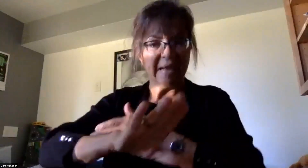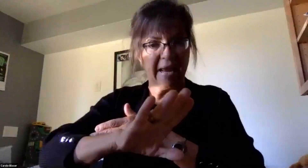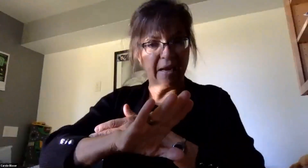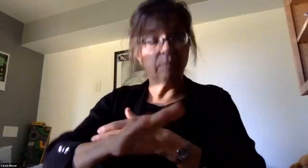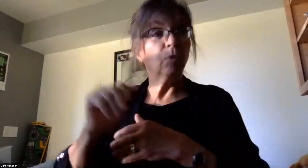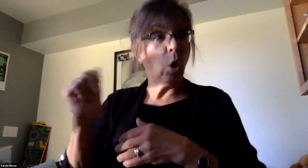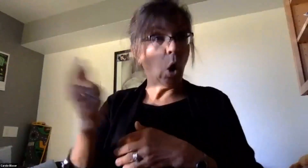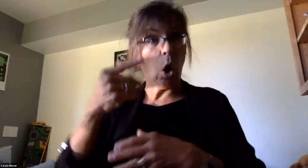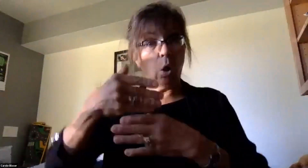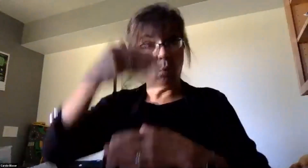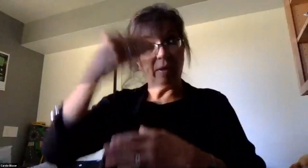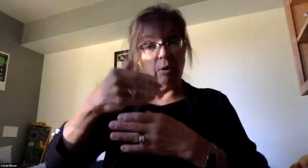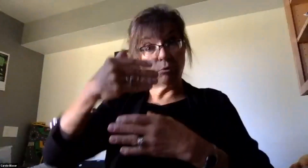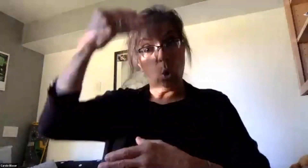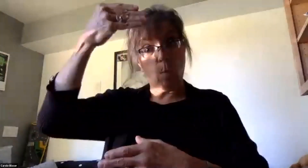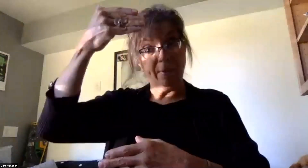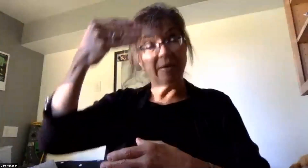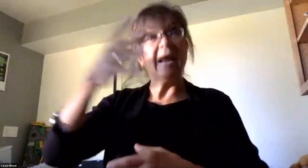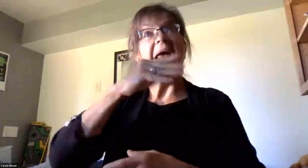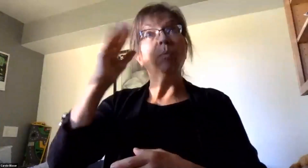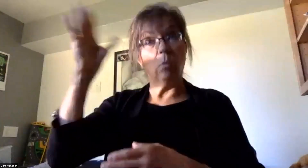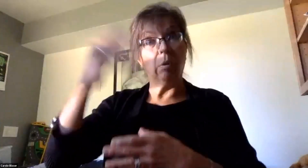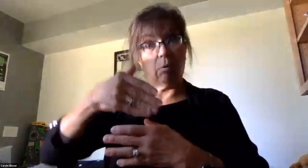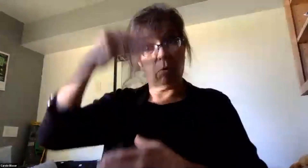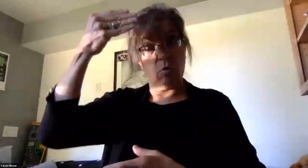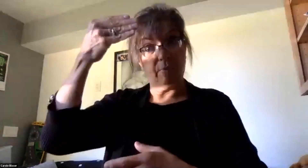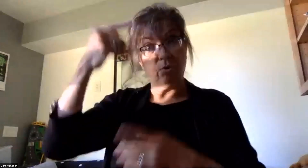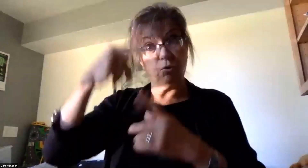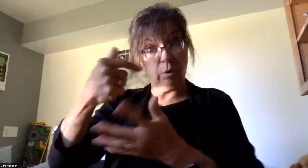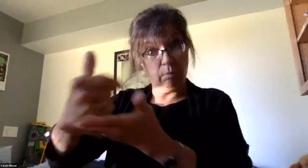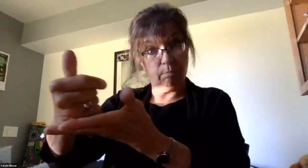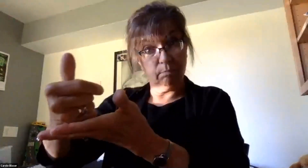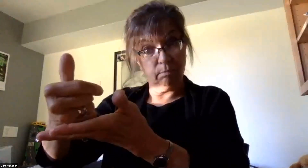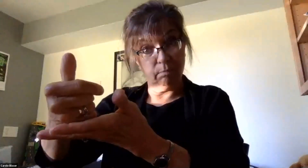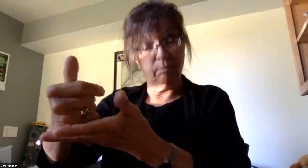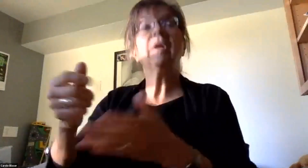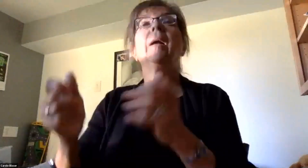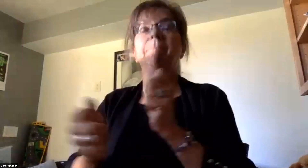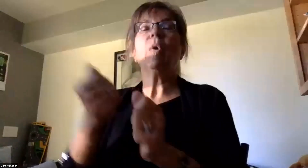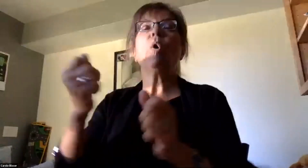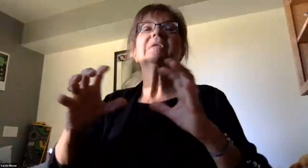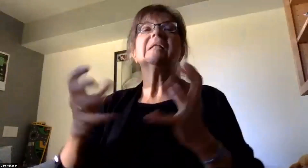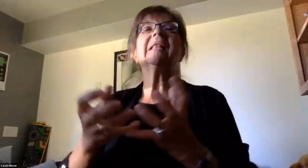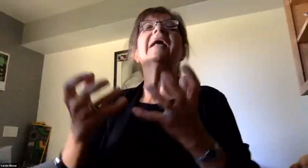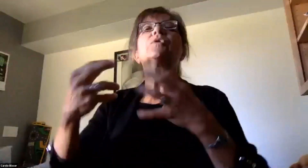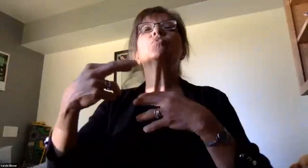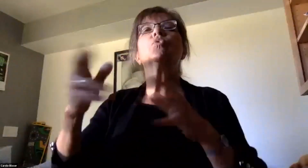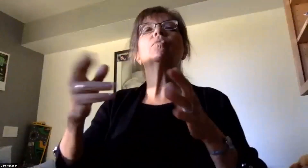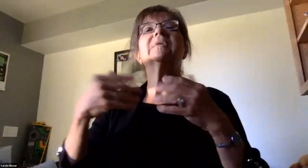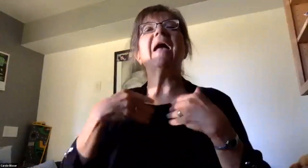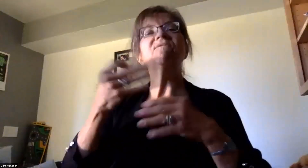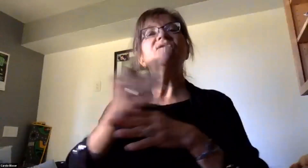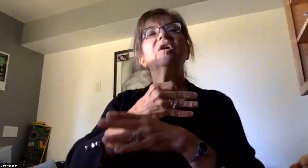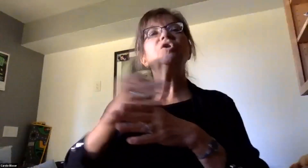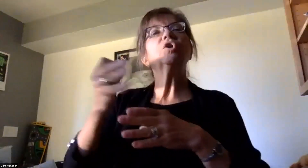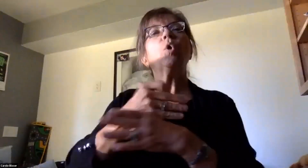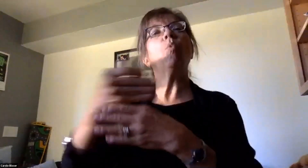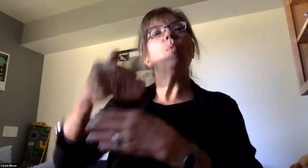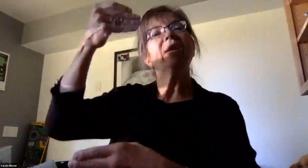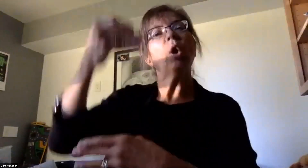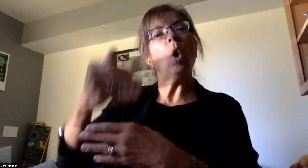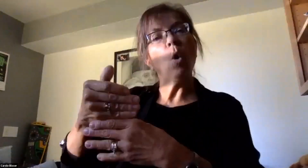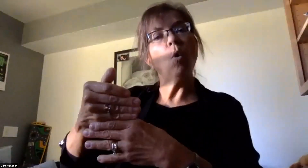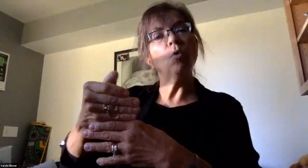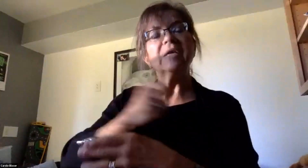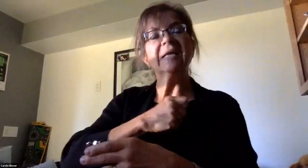open and will they be open to assist with ventilation? Most classrooms across the district have functional windows in which staff